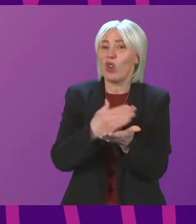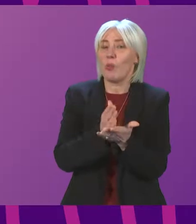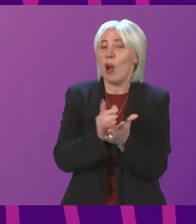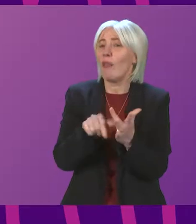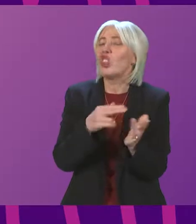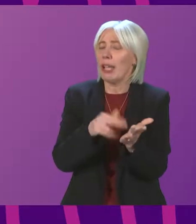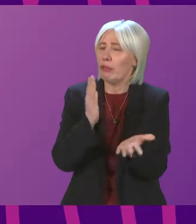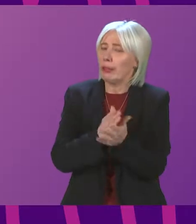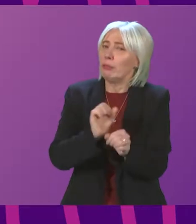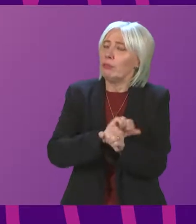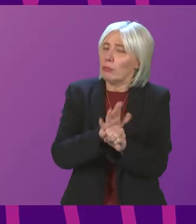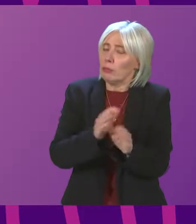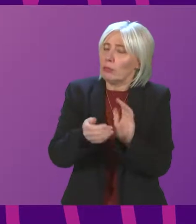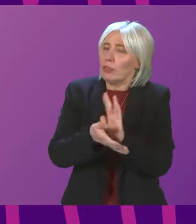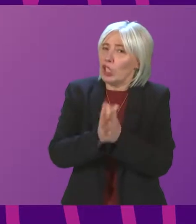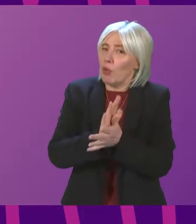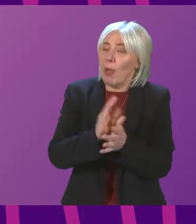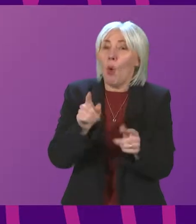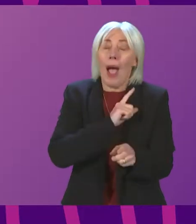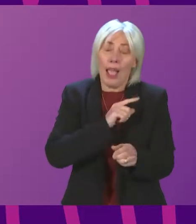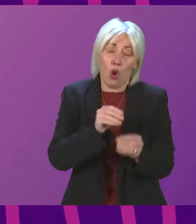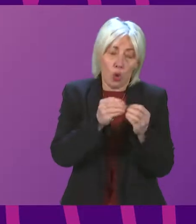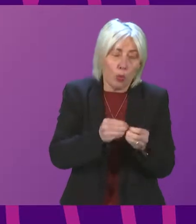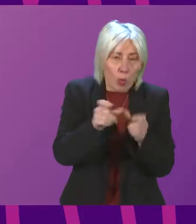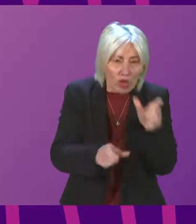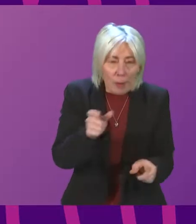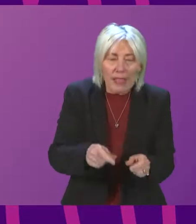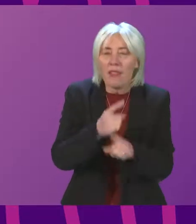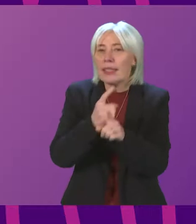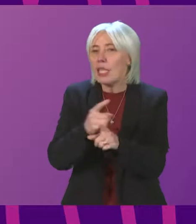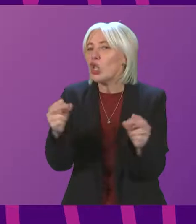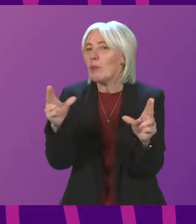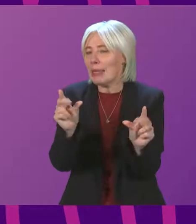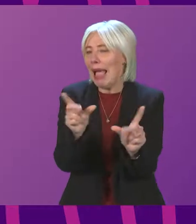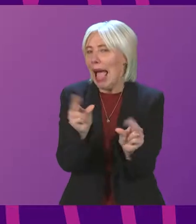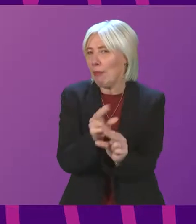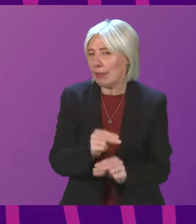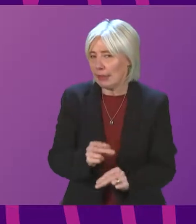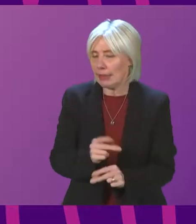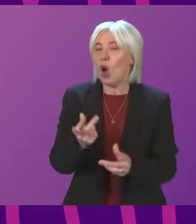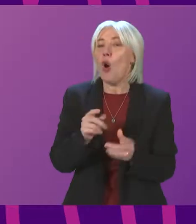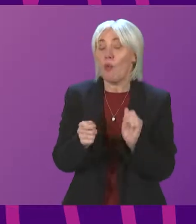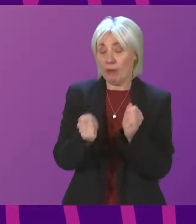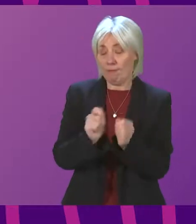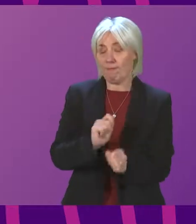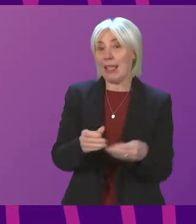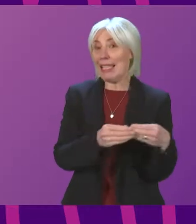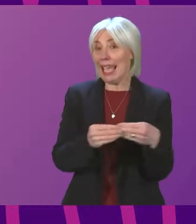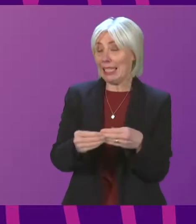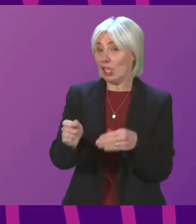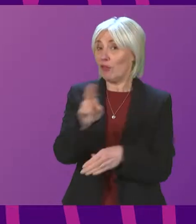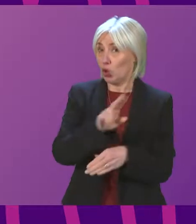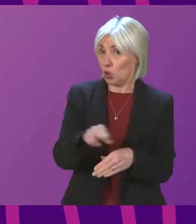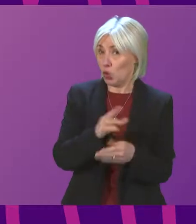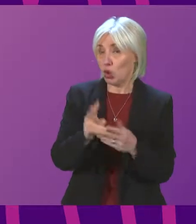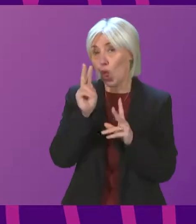in relation to both student and teacher absences. We continue to refine our school safety guidance accordingly, based upon evidence